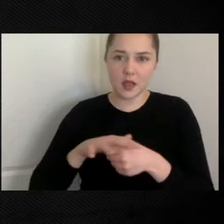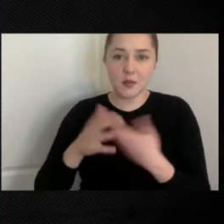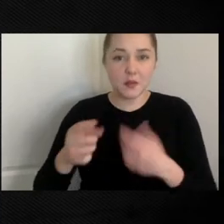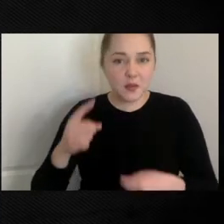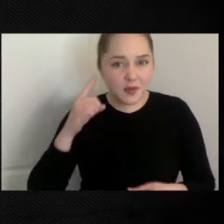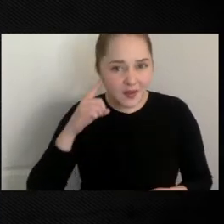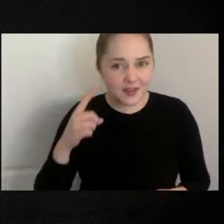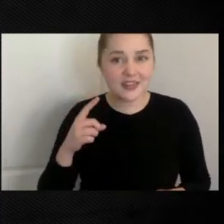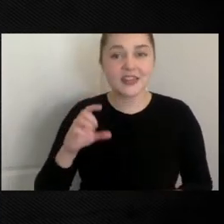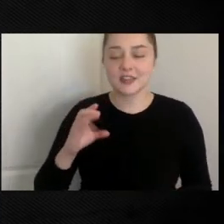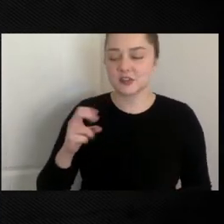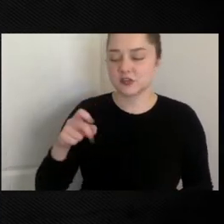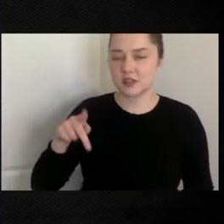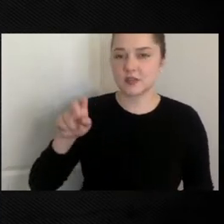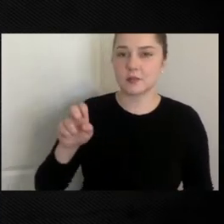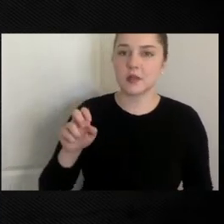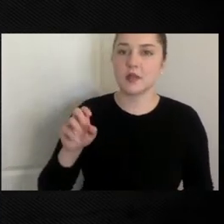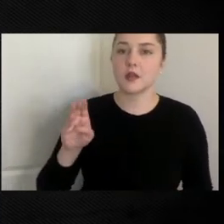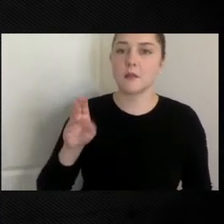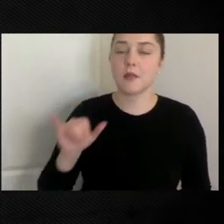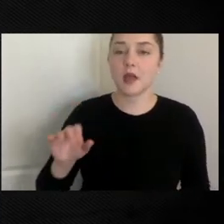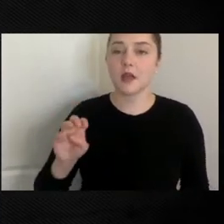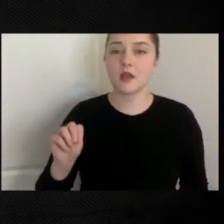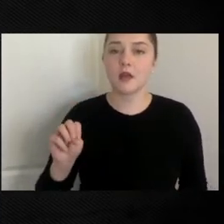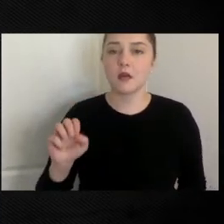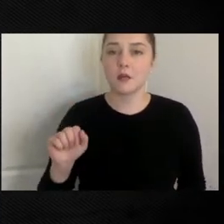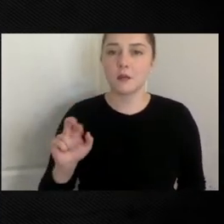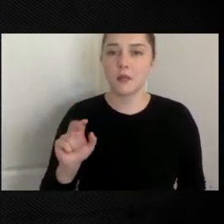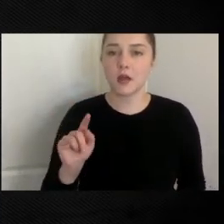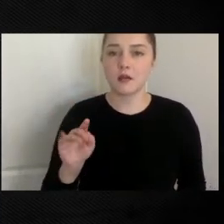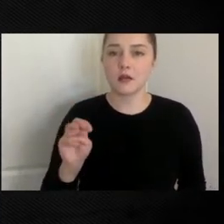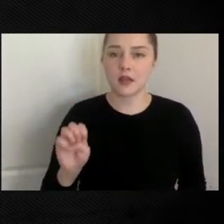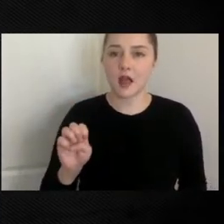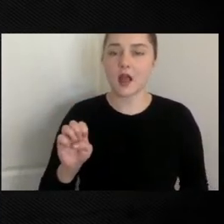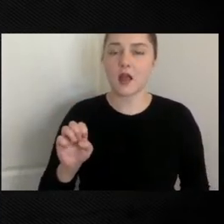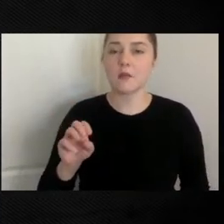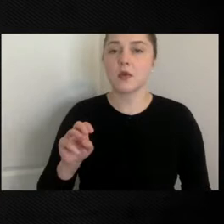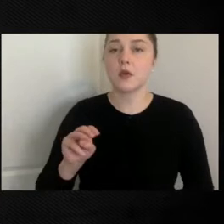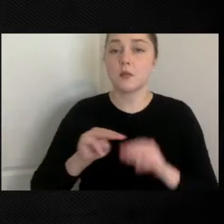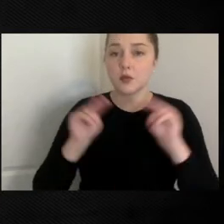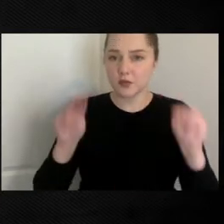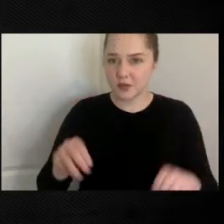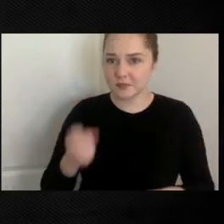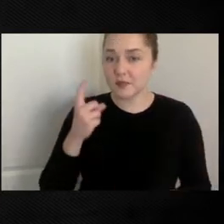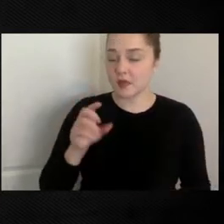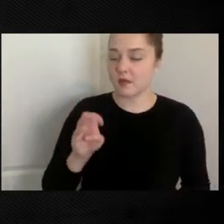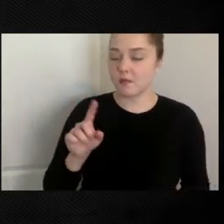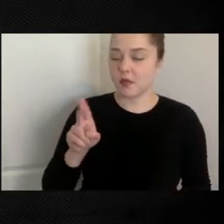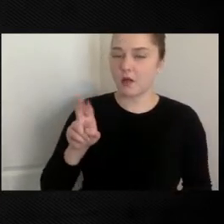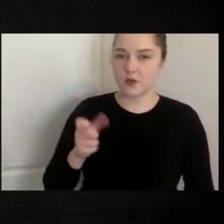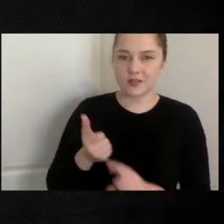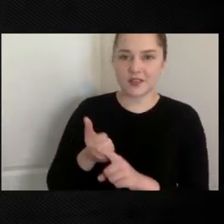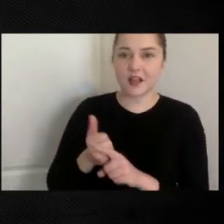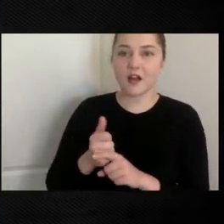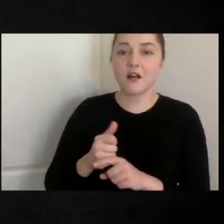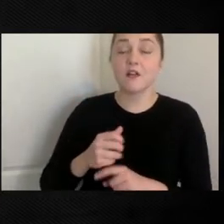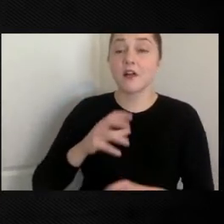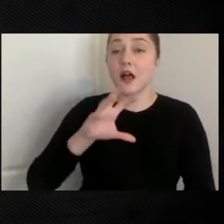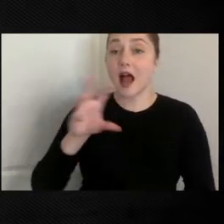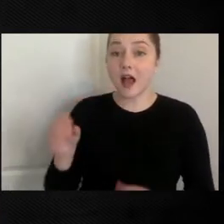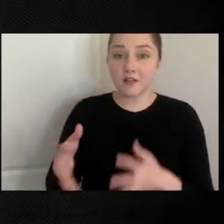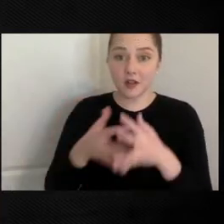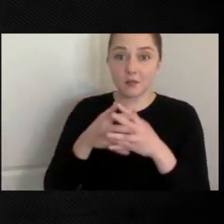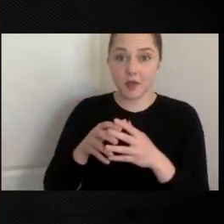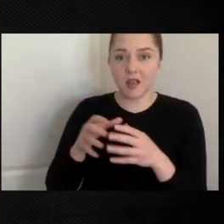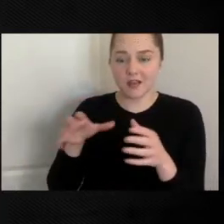Museum, but some may not have heard of Bellevue. But this was an African American enclave where the owners own seafood